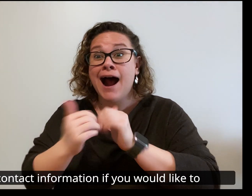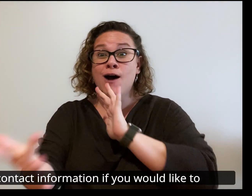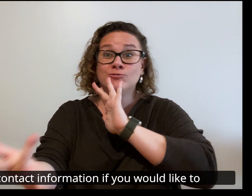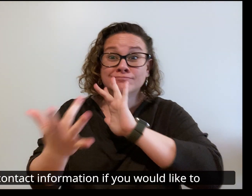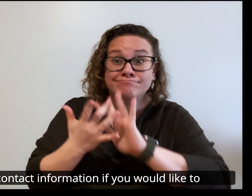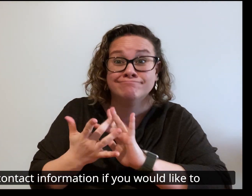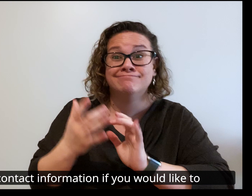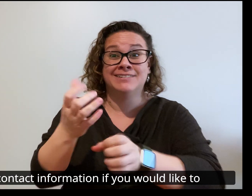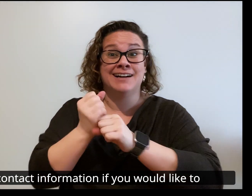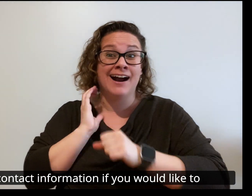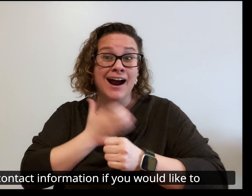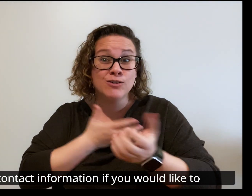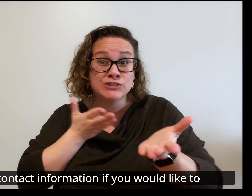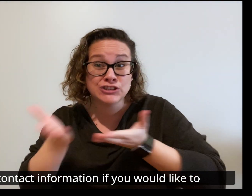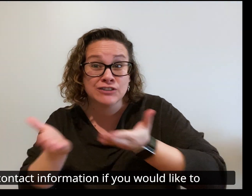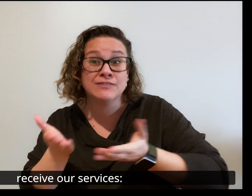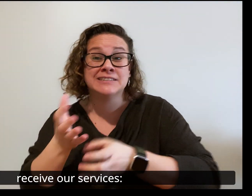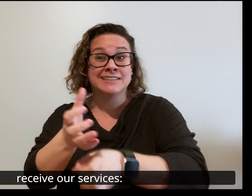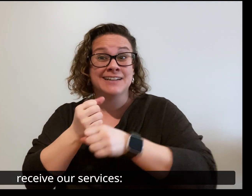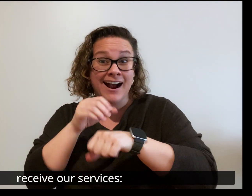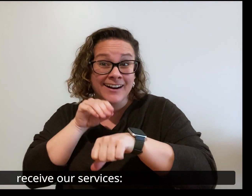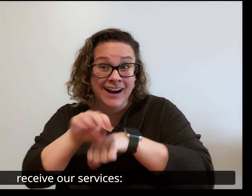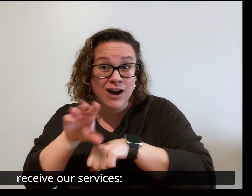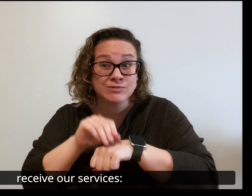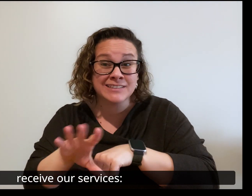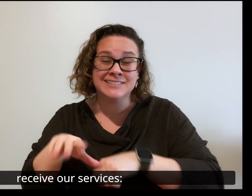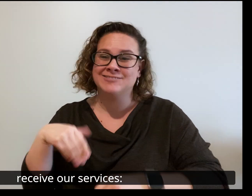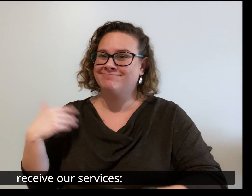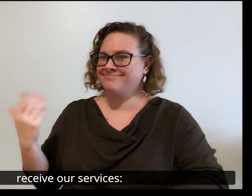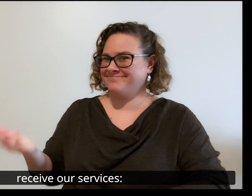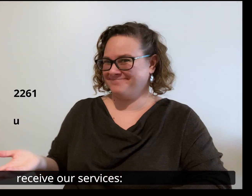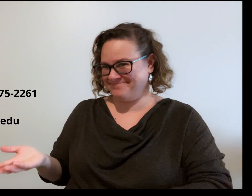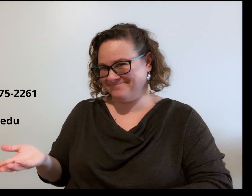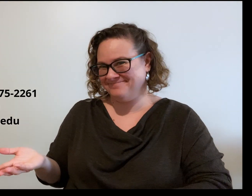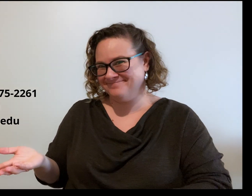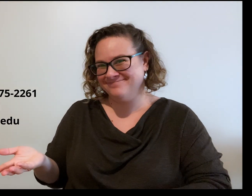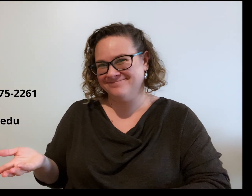contact information if you'd like to receive our services. Thank you.